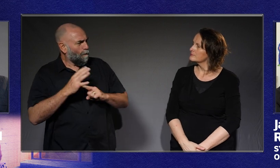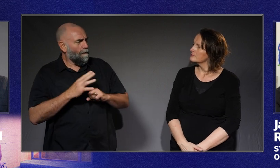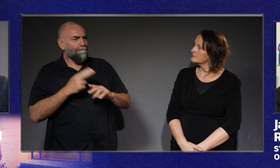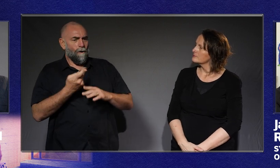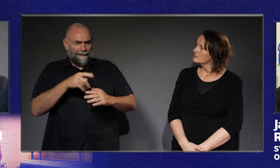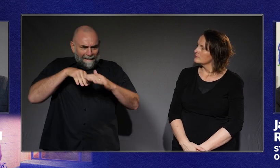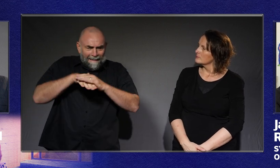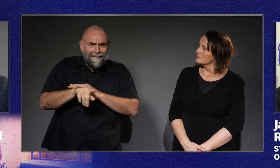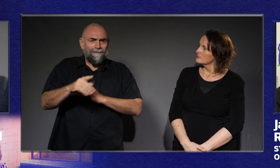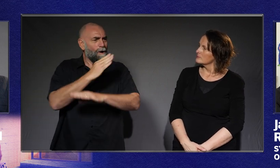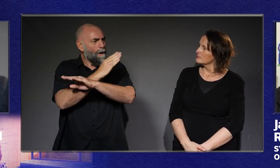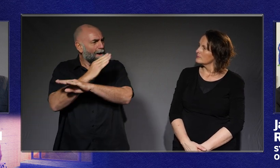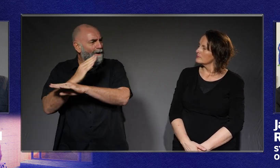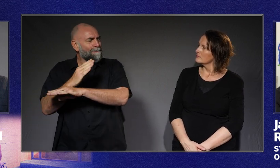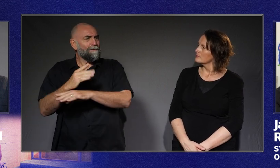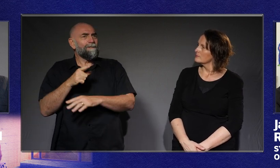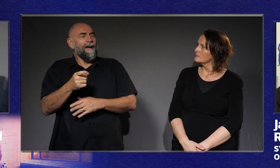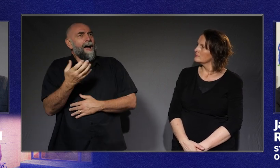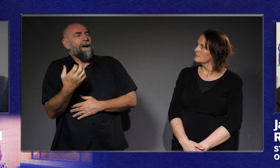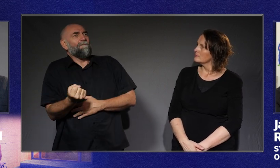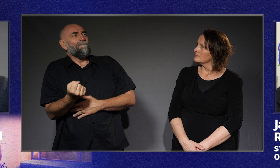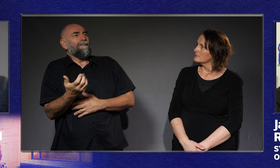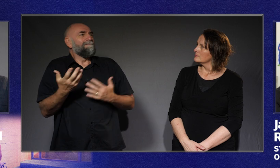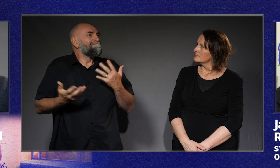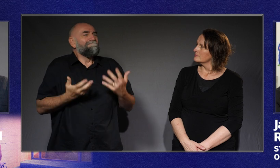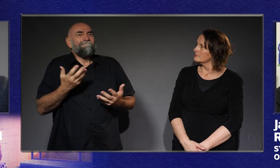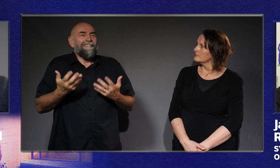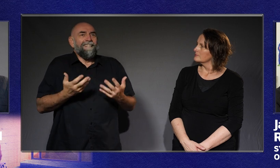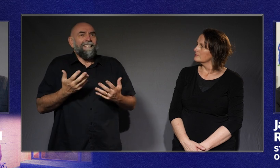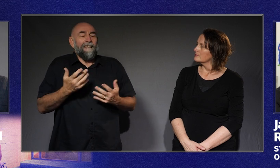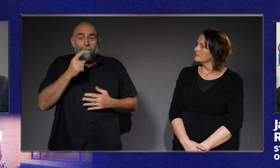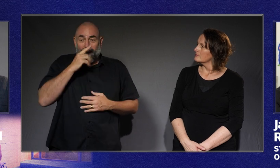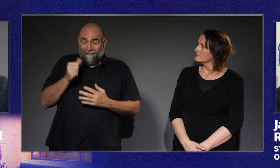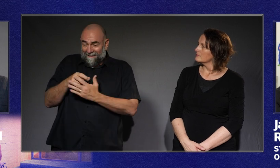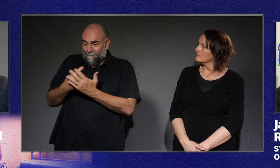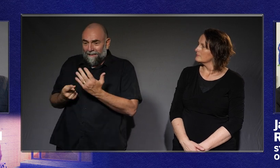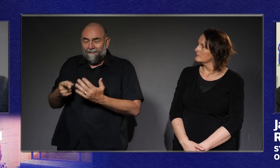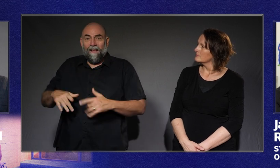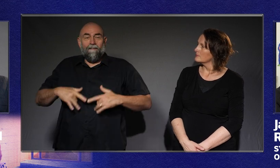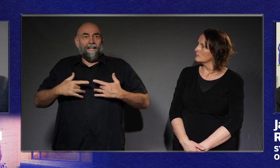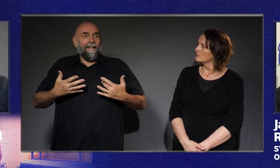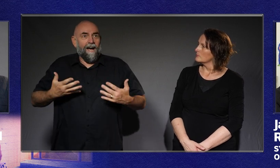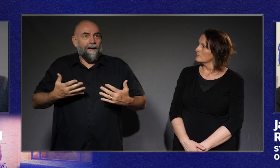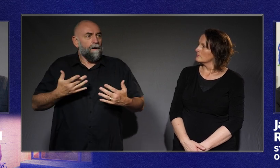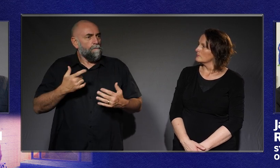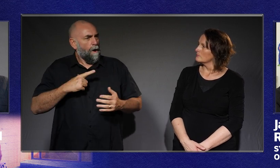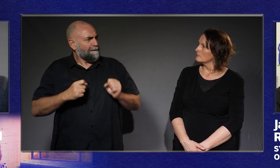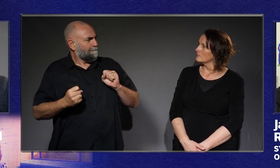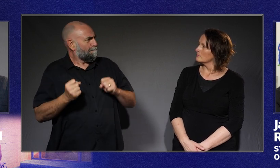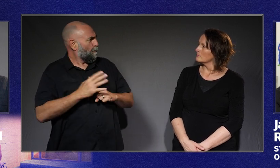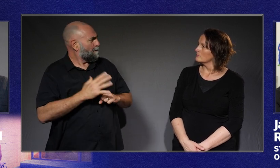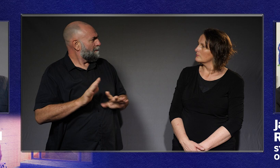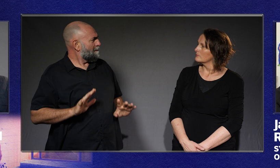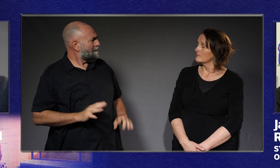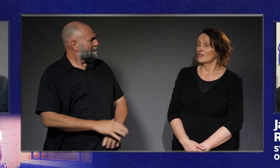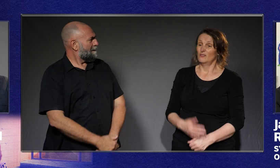into the building with, you know, people with disabilities and their non-disabled peers? Well, no one wants to go to see a show